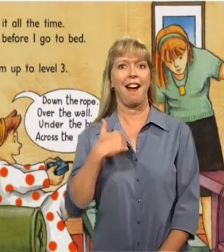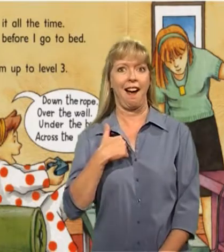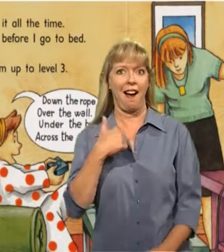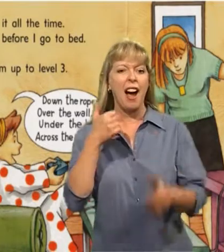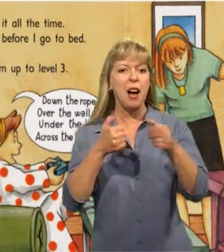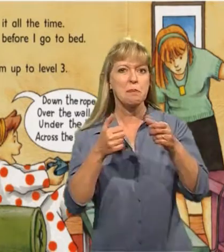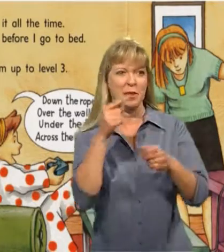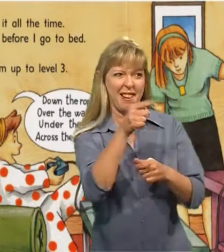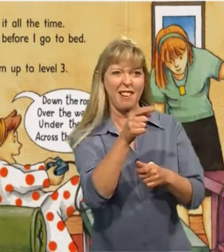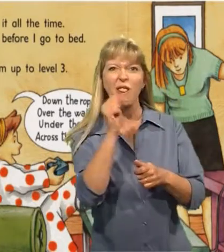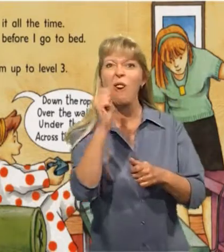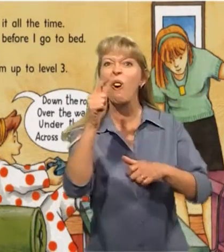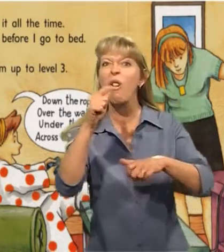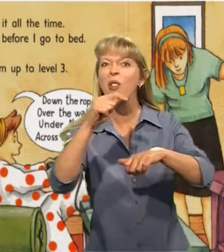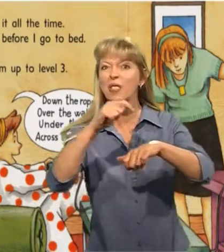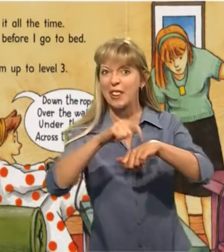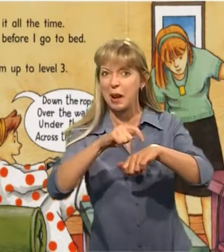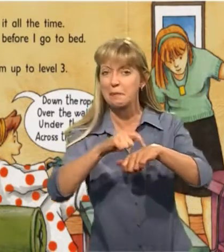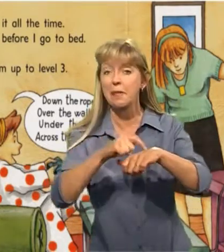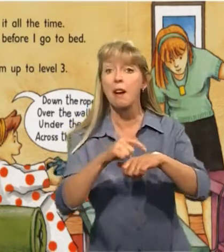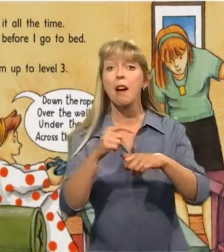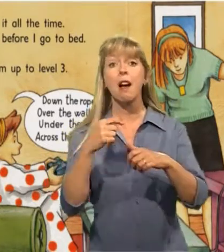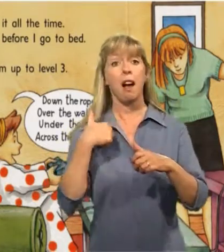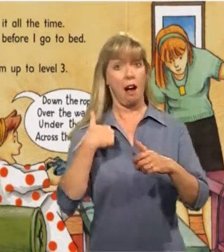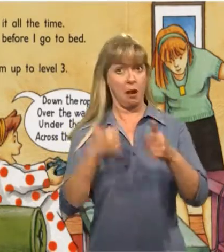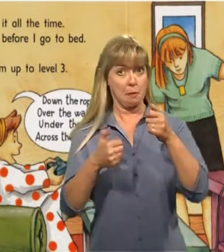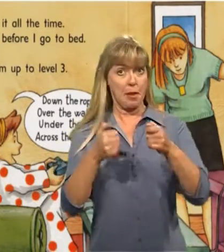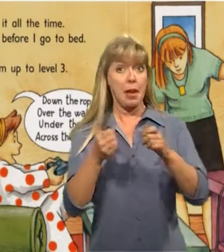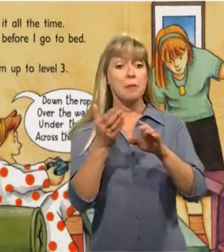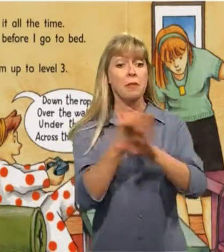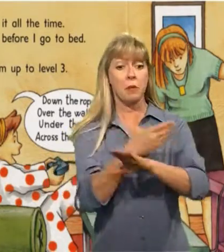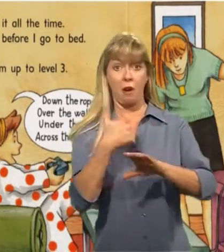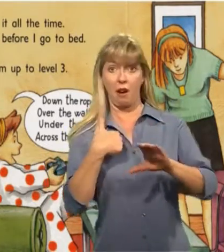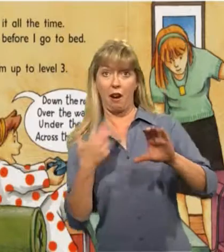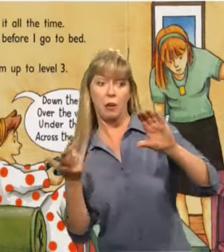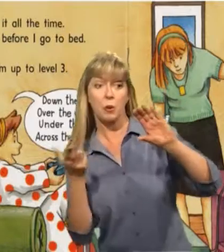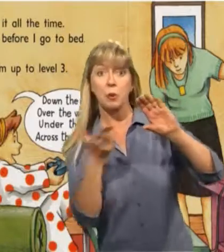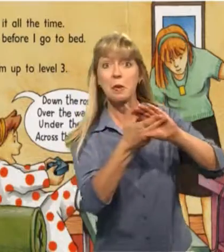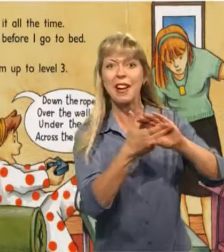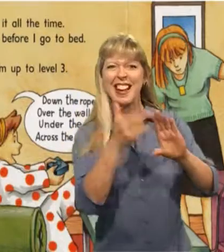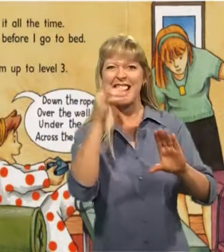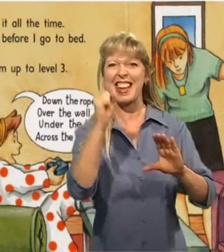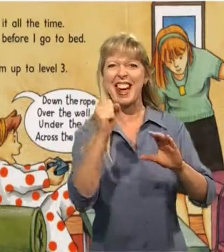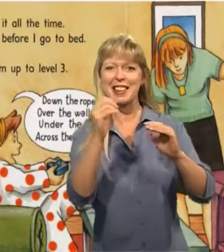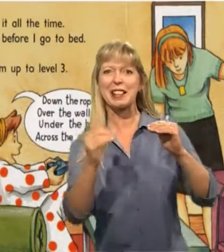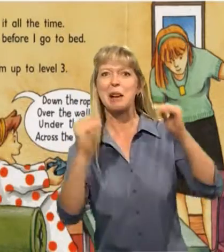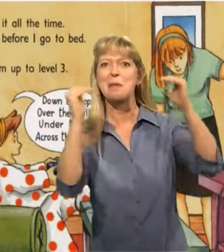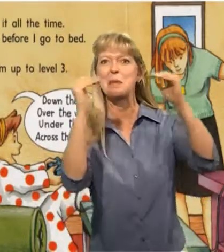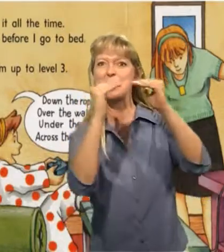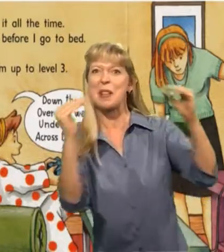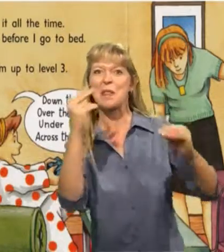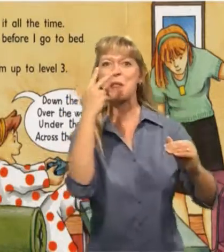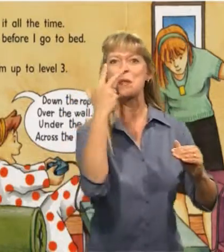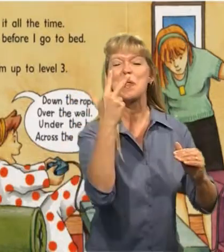I play it all the time. I play before I go to bed. Yes, I'm up to level three.